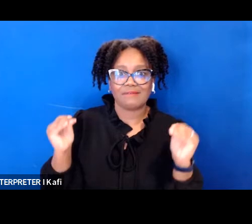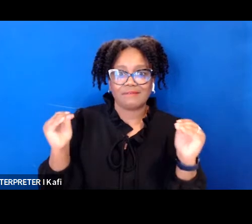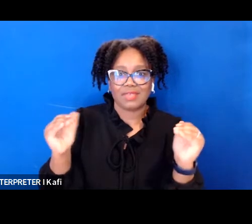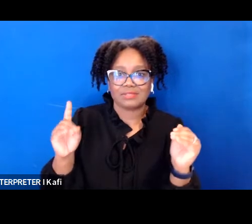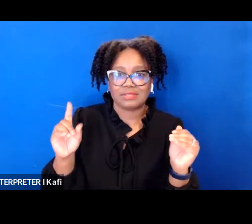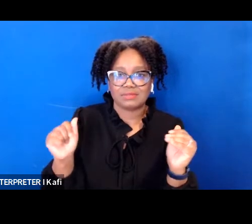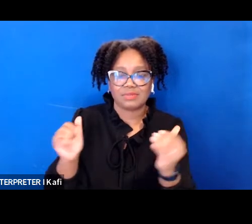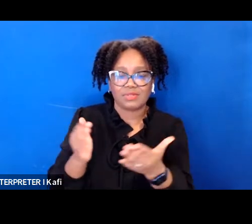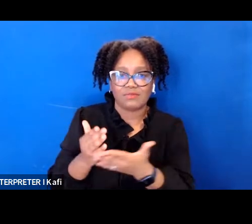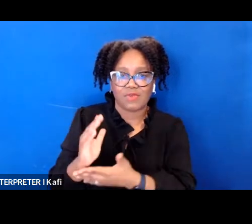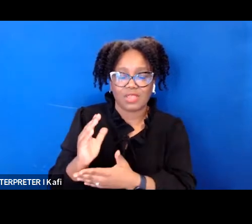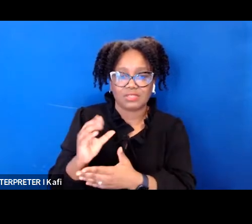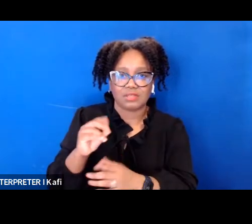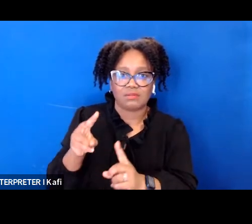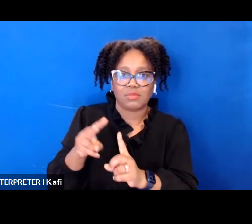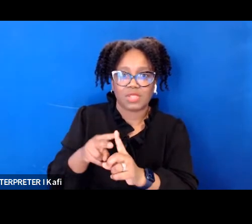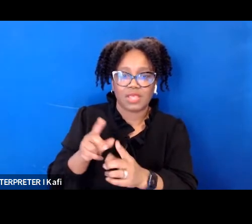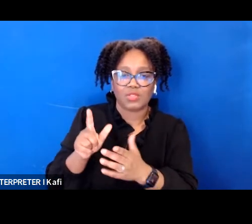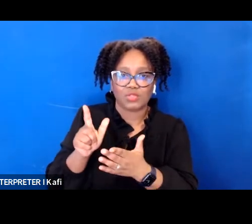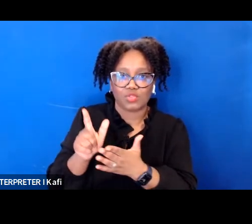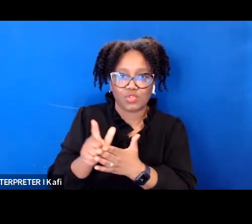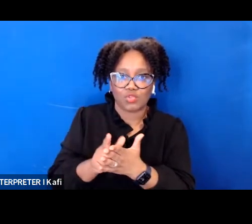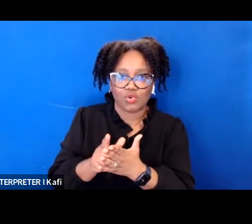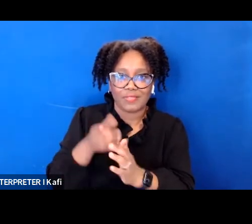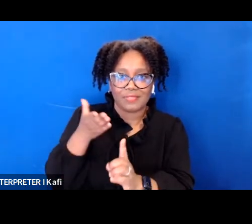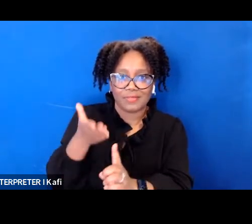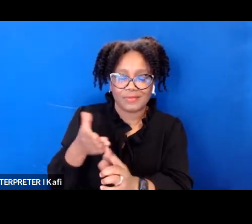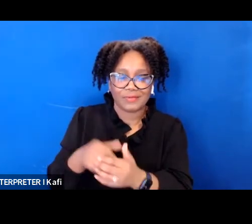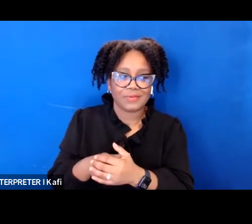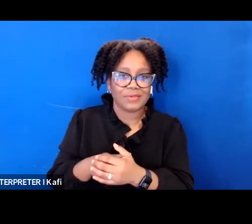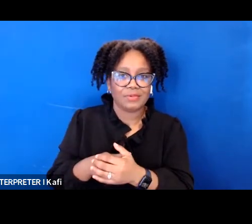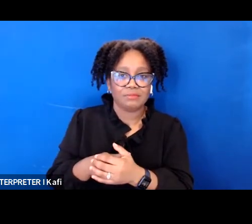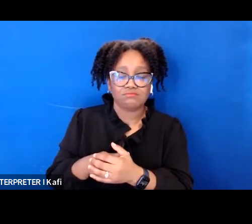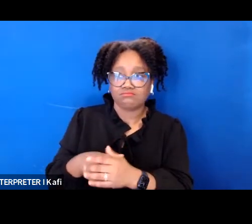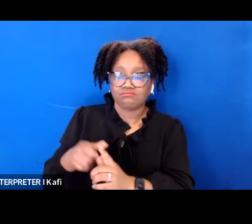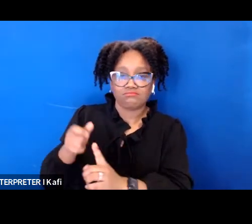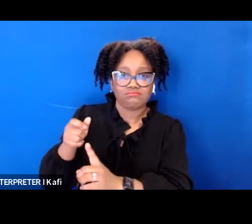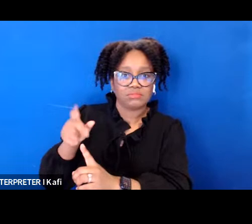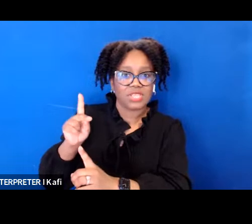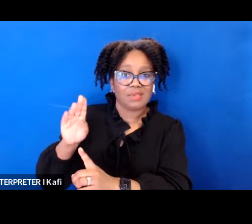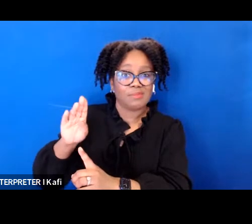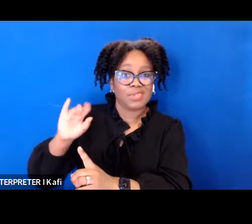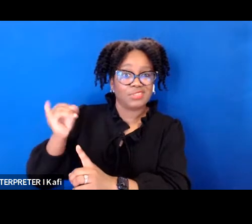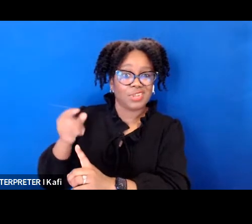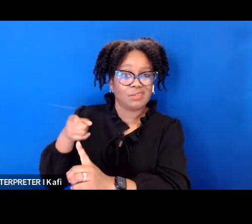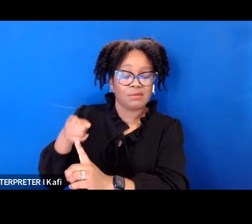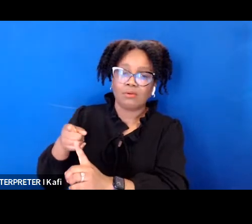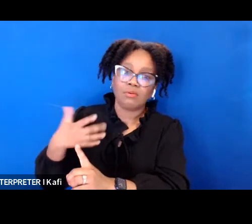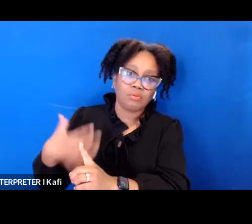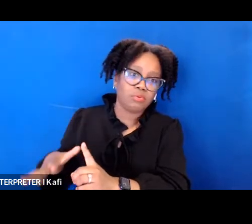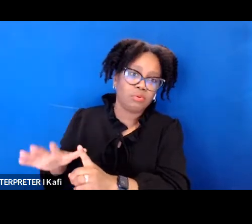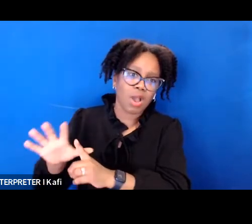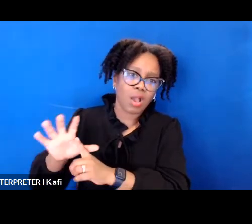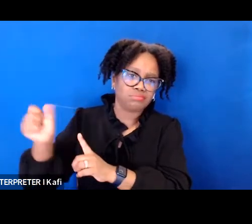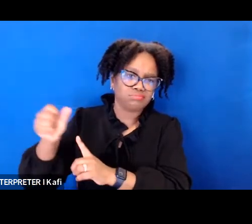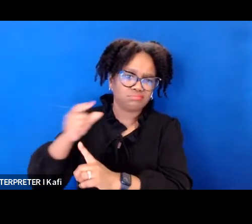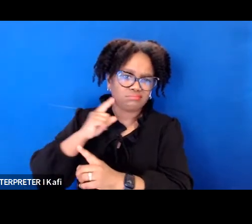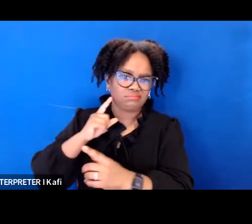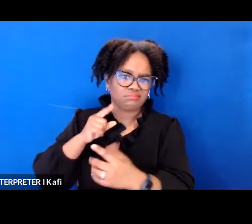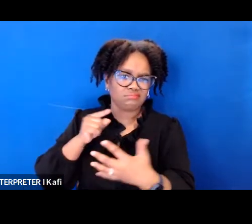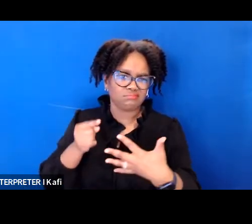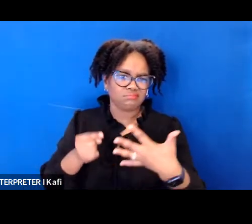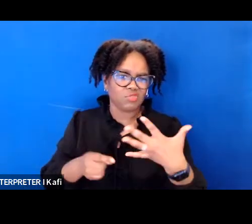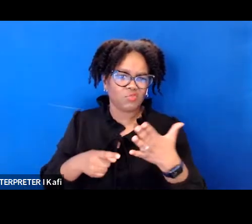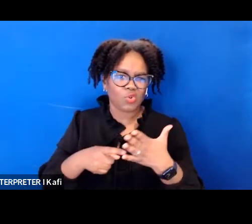of the law judge jackson meets these requirements she actually exceeds these requirements uh through her judicial